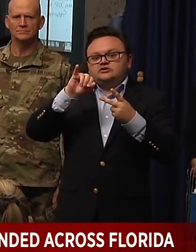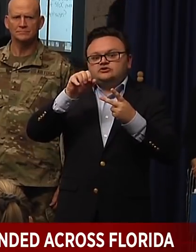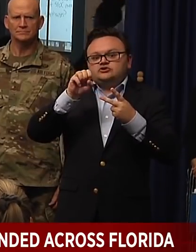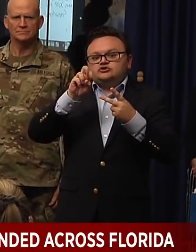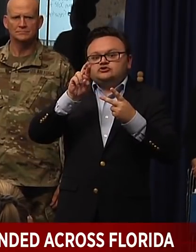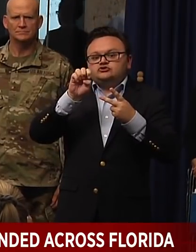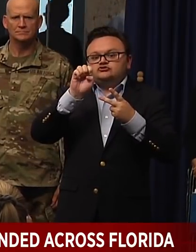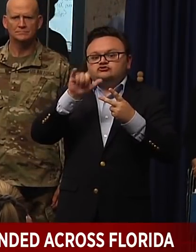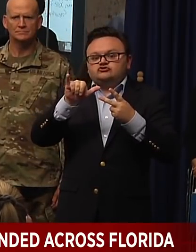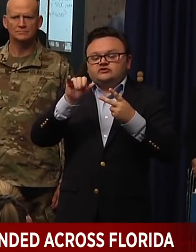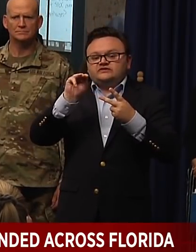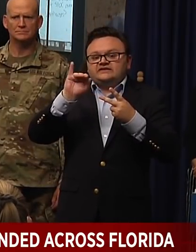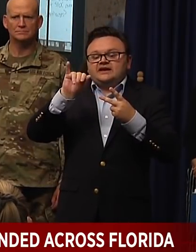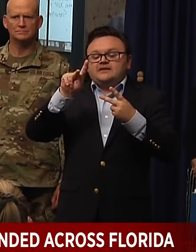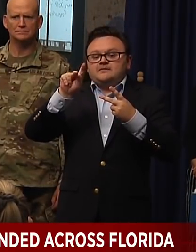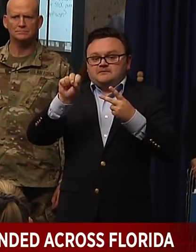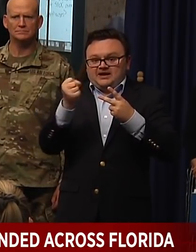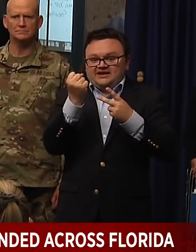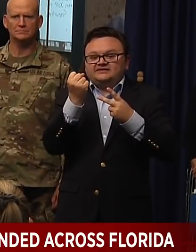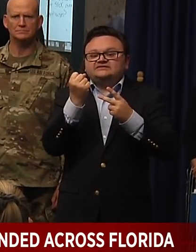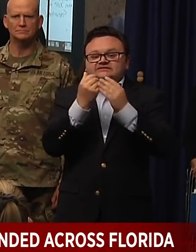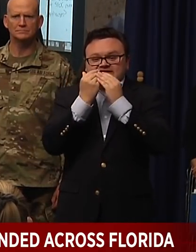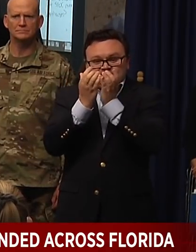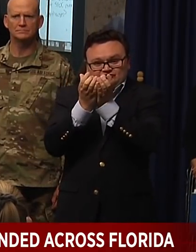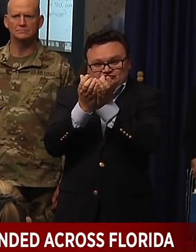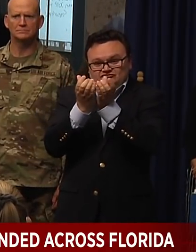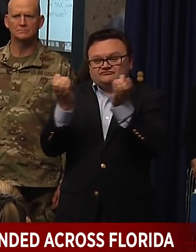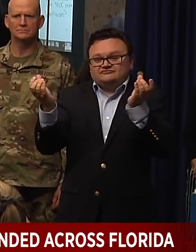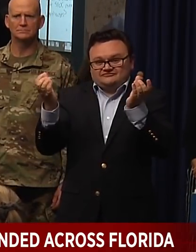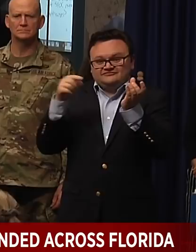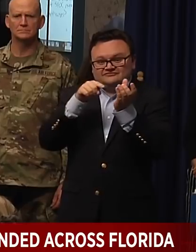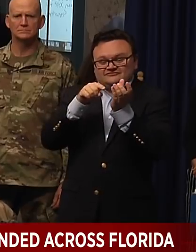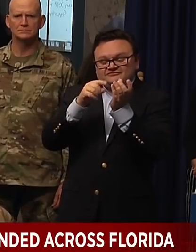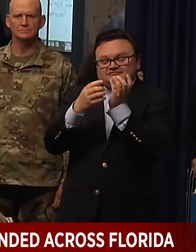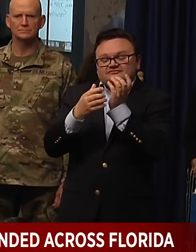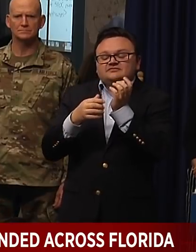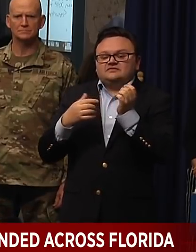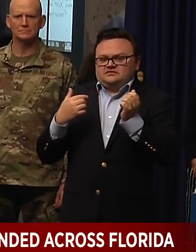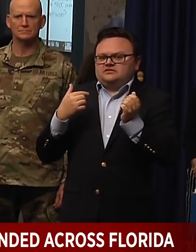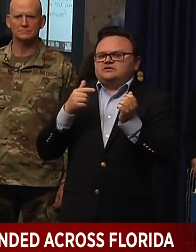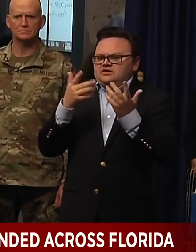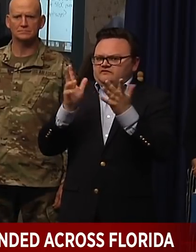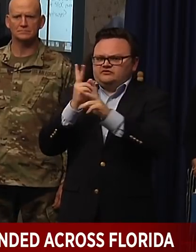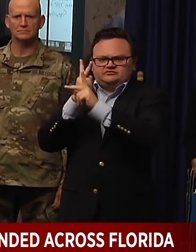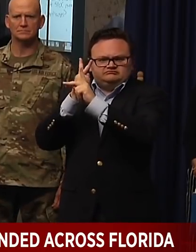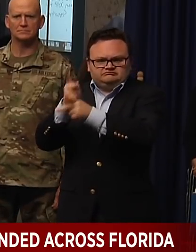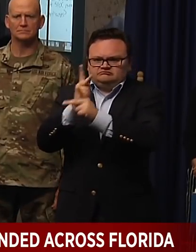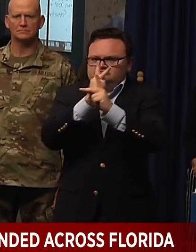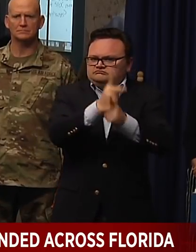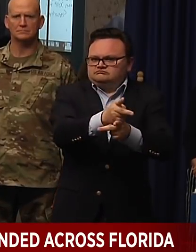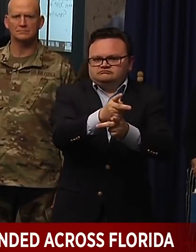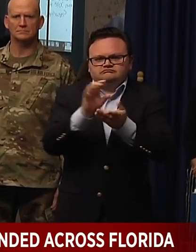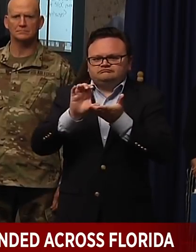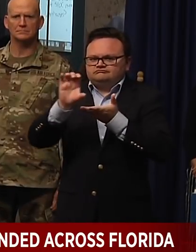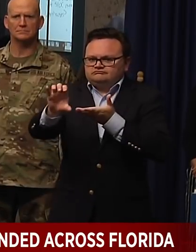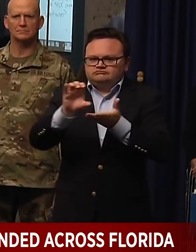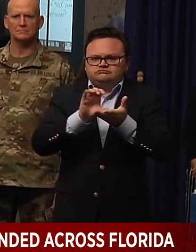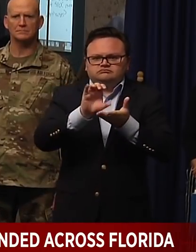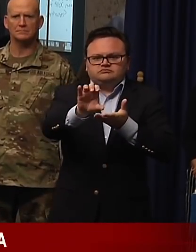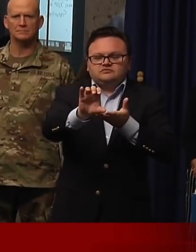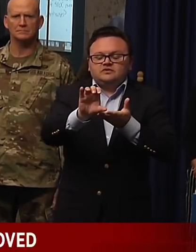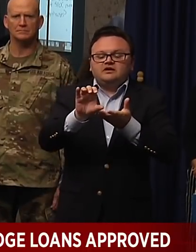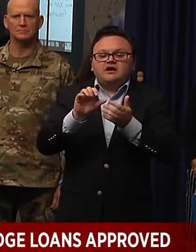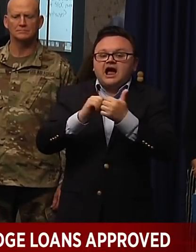Tallahassee. And so they were leaving loans in a very quick three-day review process after the loan program was activated on